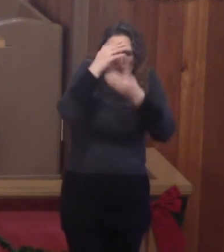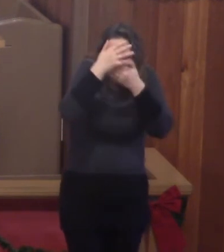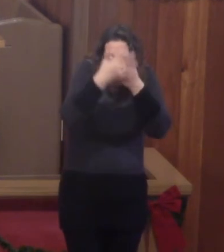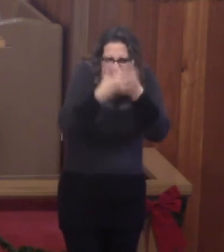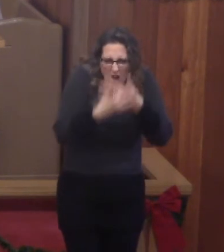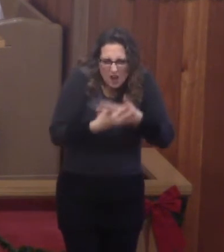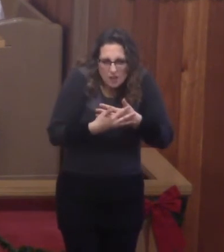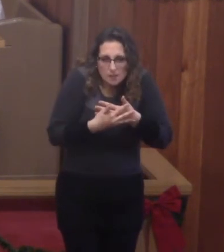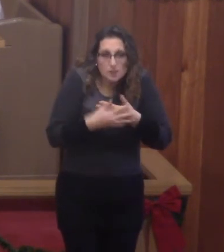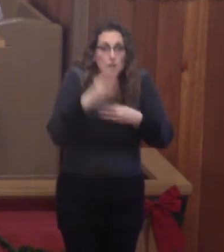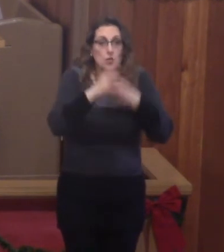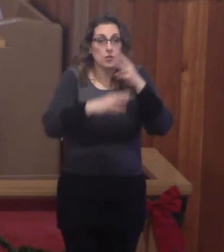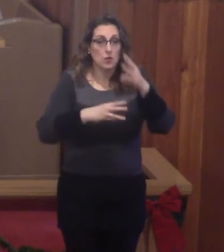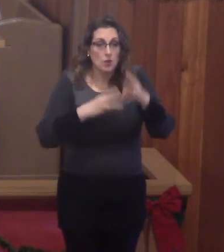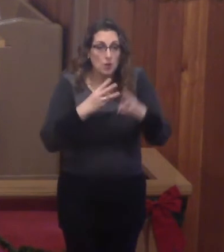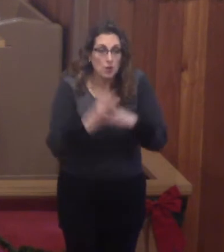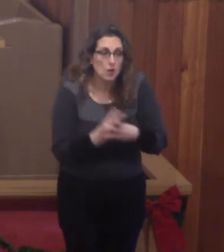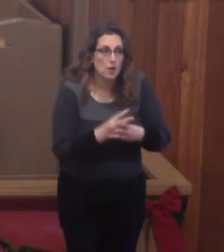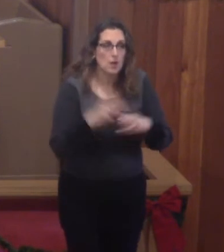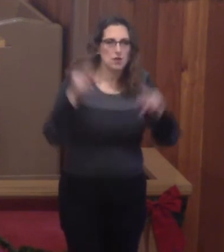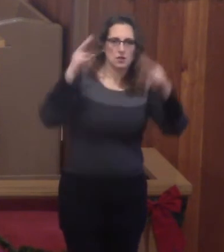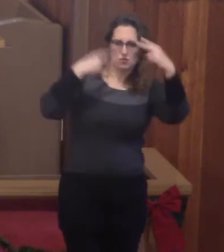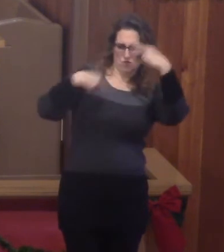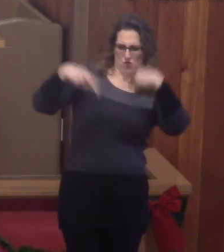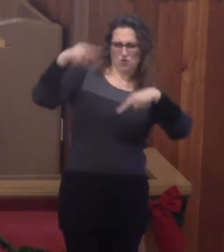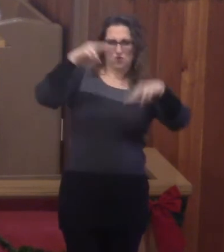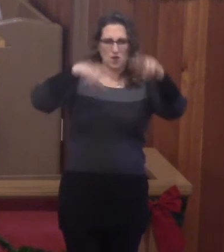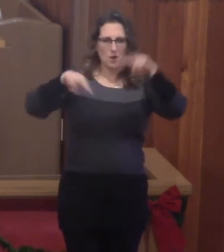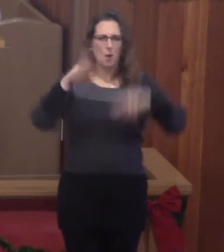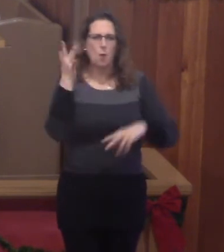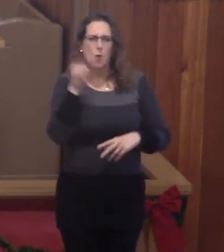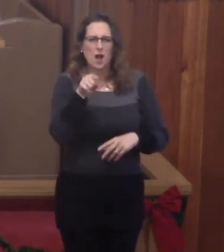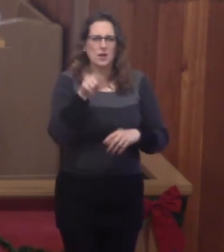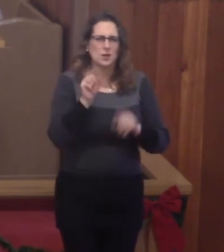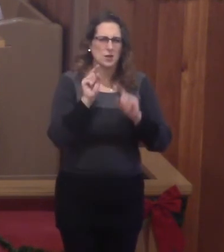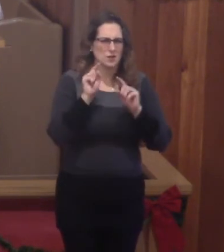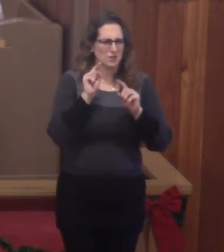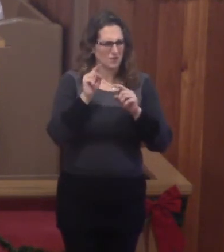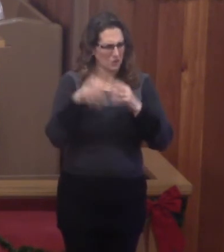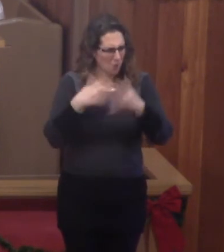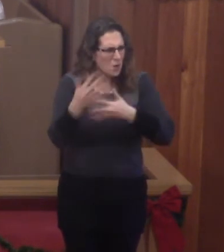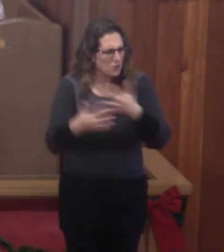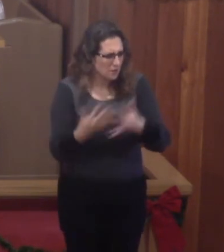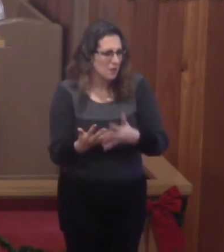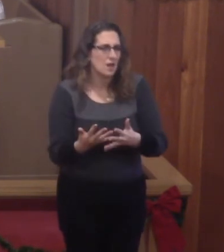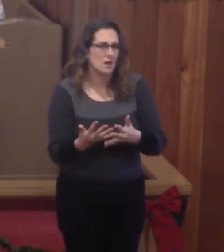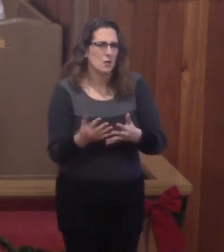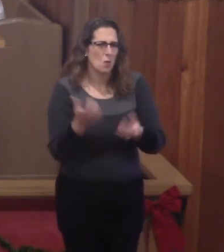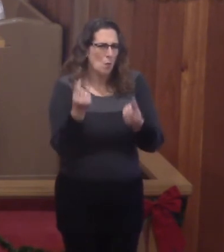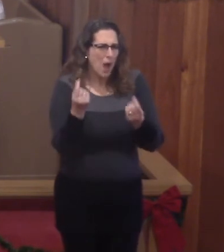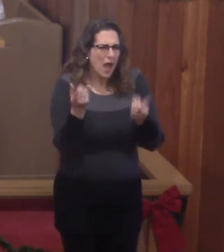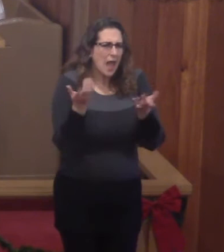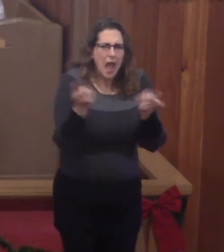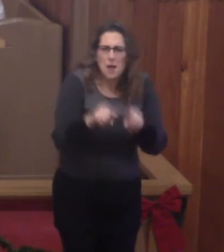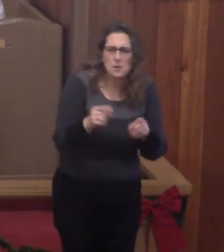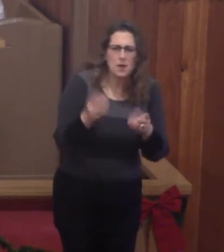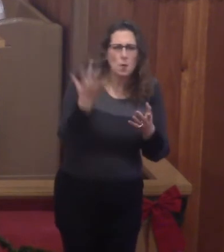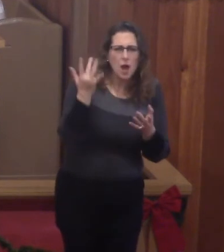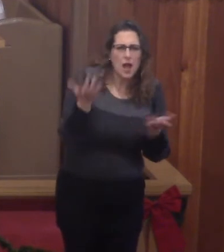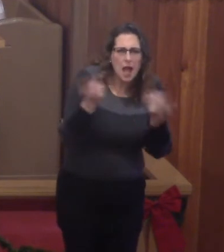The world looks at us like, why would you be going through this? And our own self, we feel like,